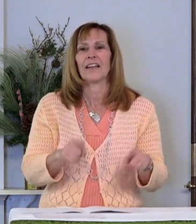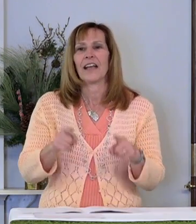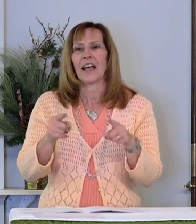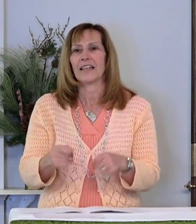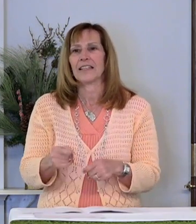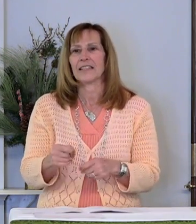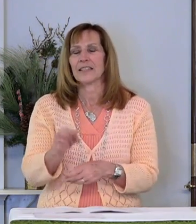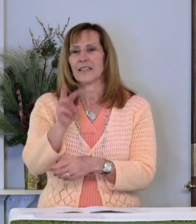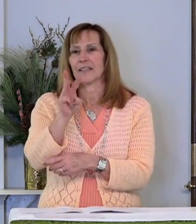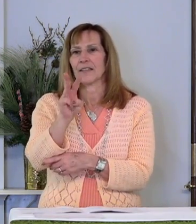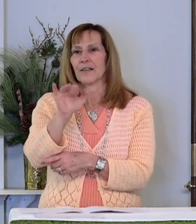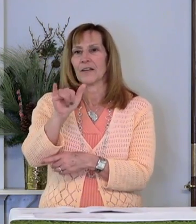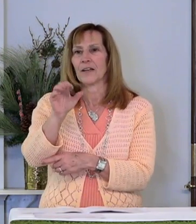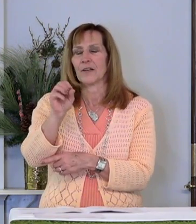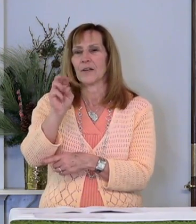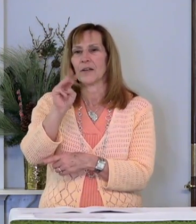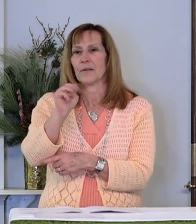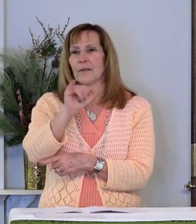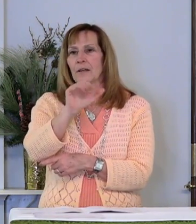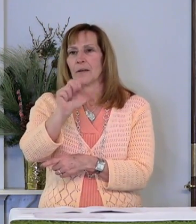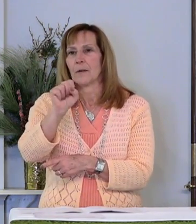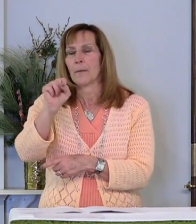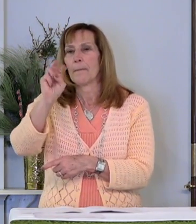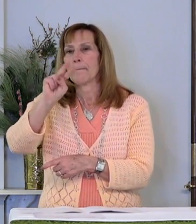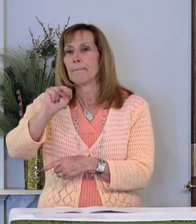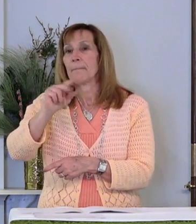as Wyomissing's Taylor Swift.